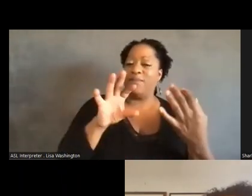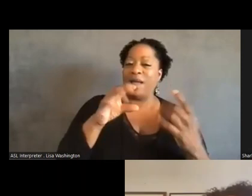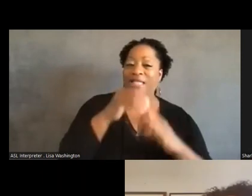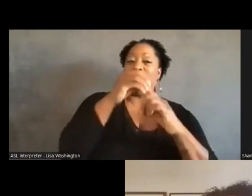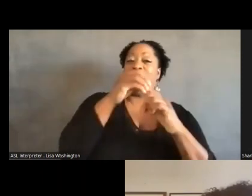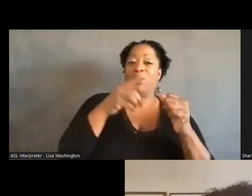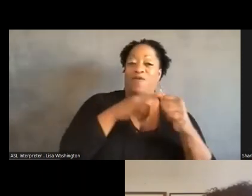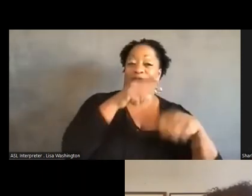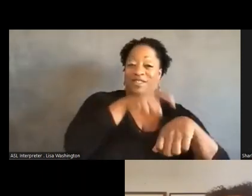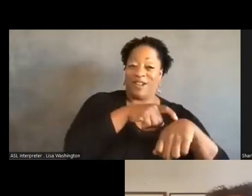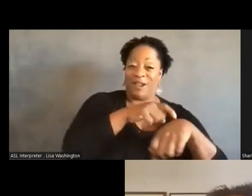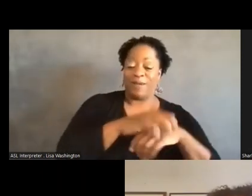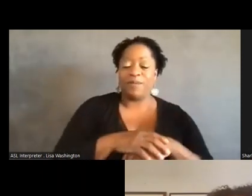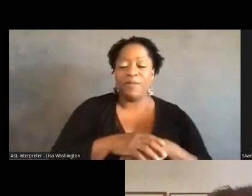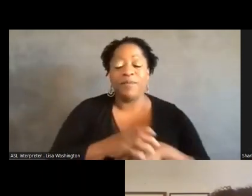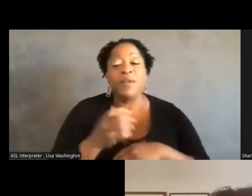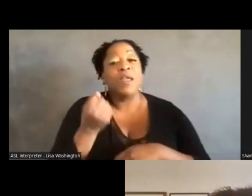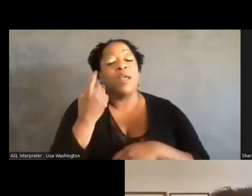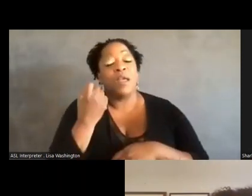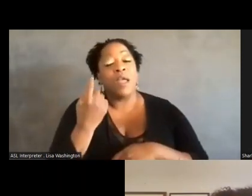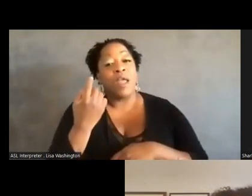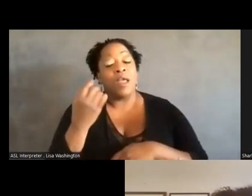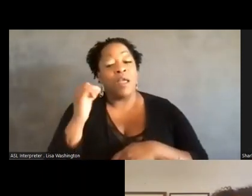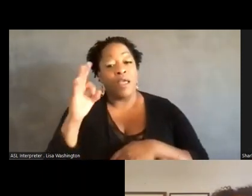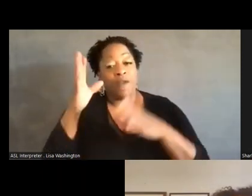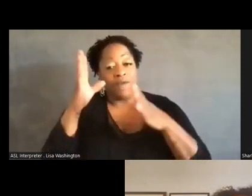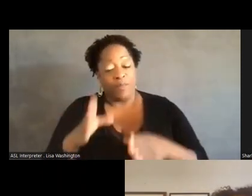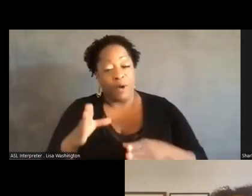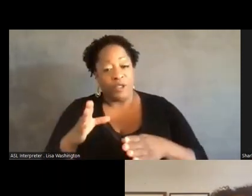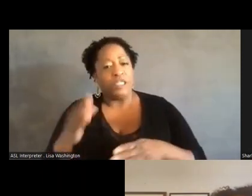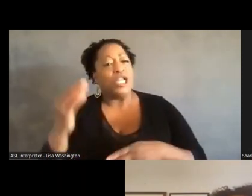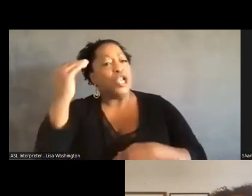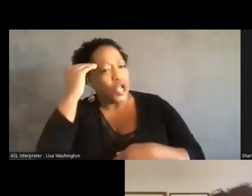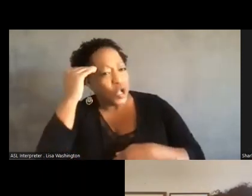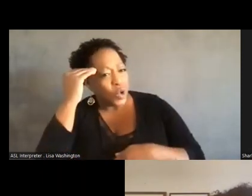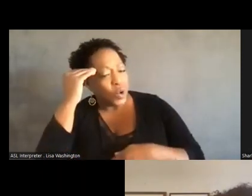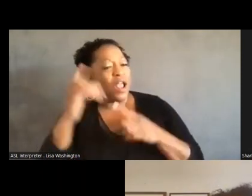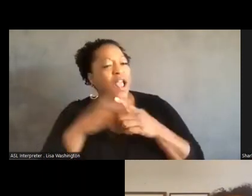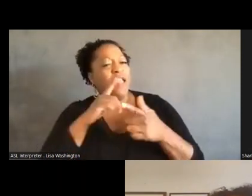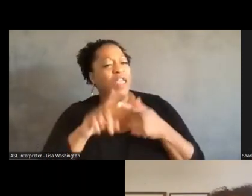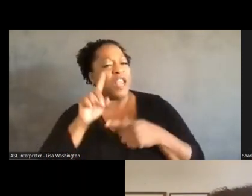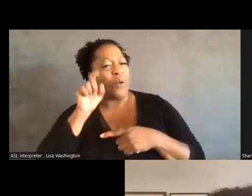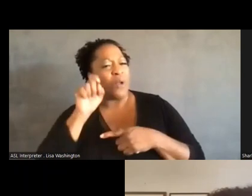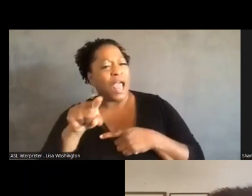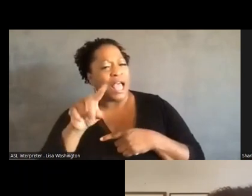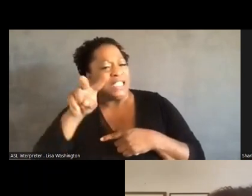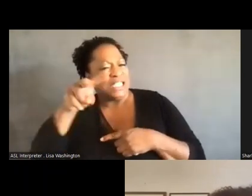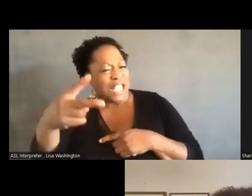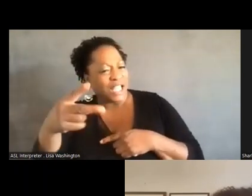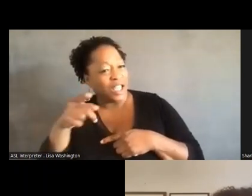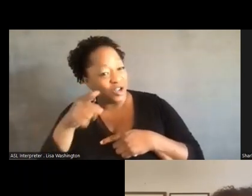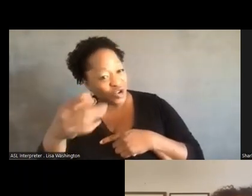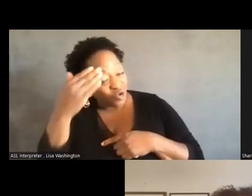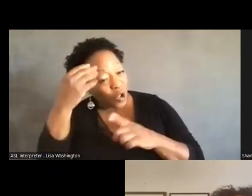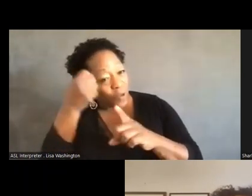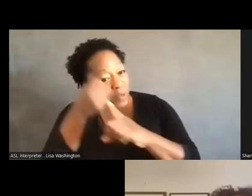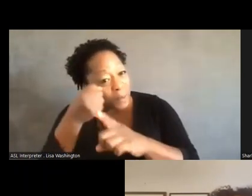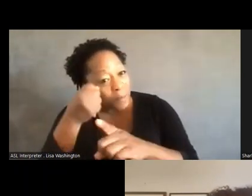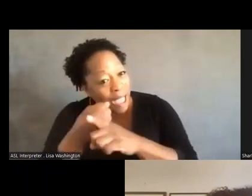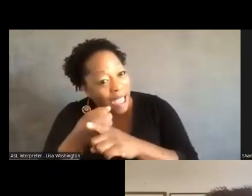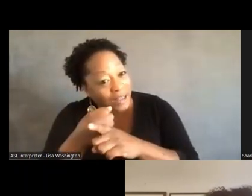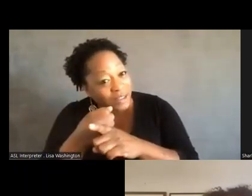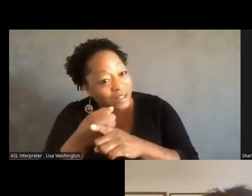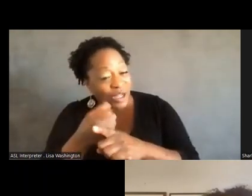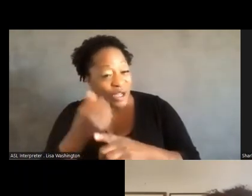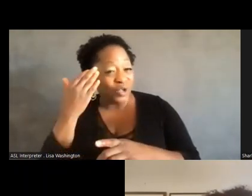if they did know, then I wanted to talk to them about if they understood the implications of it. And if